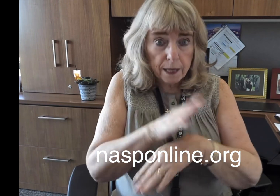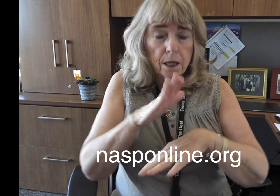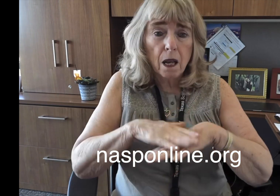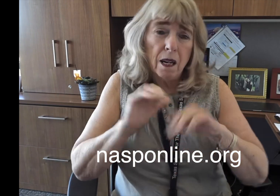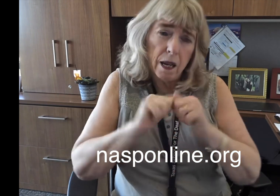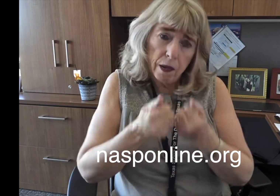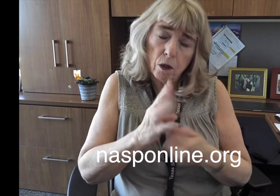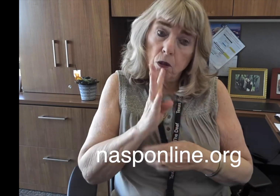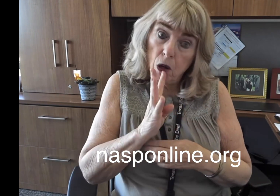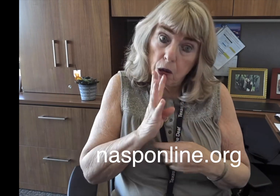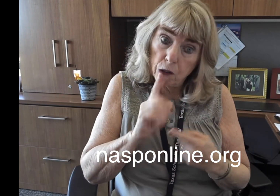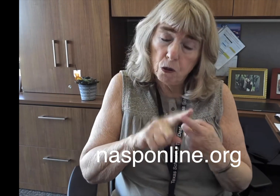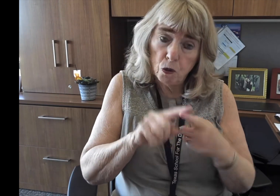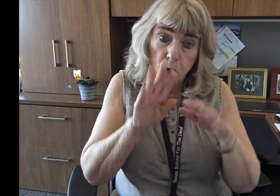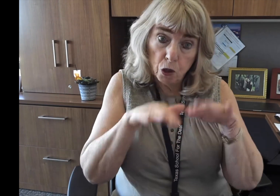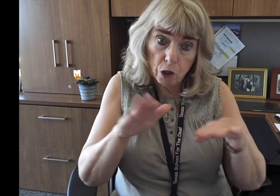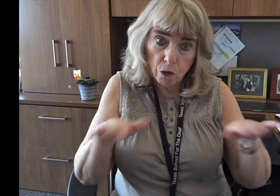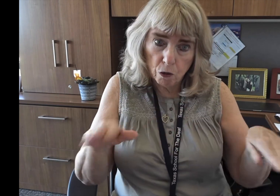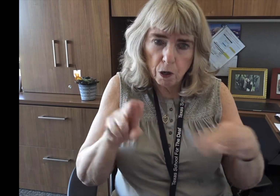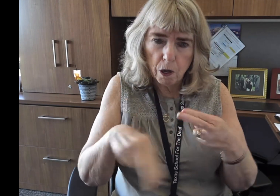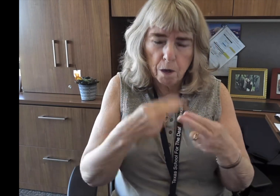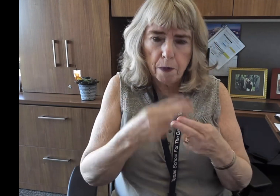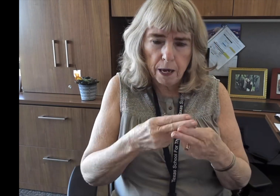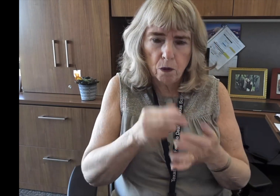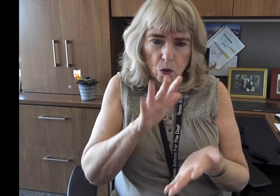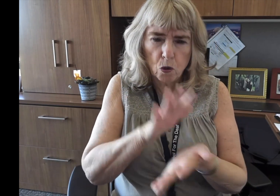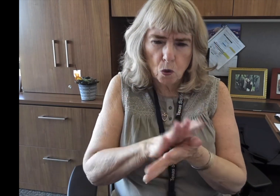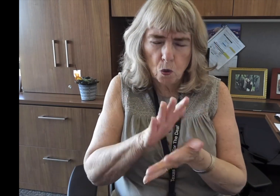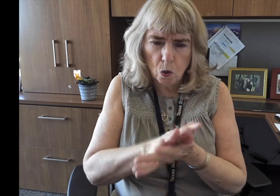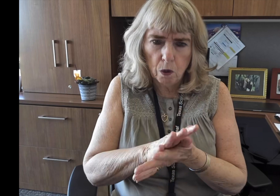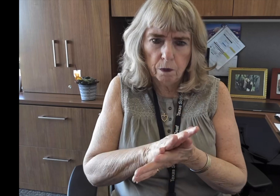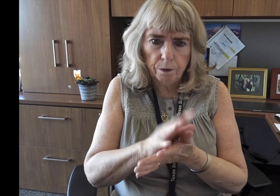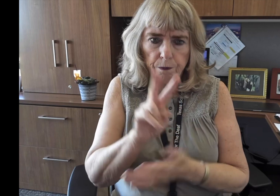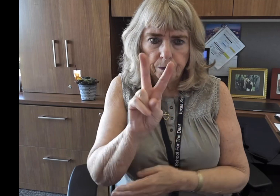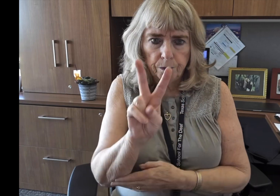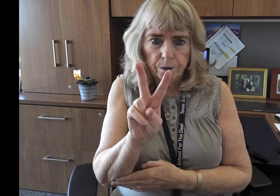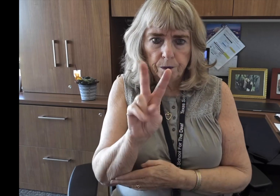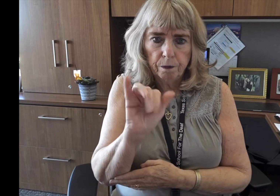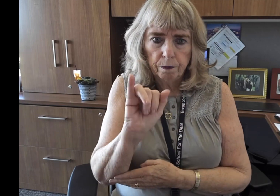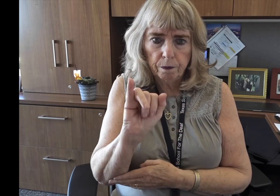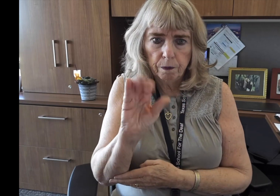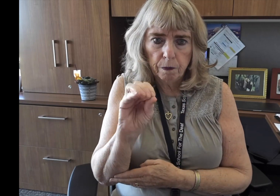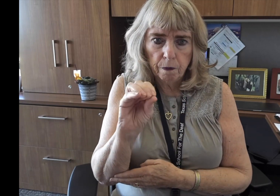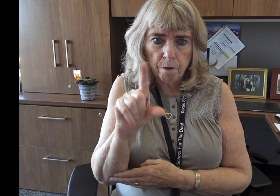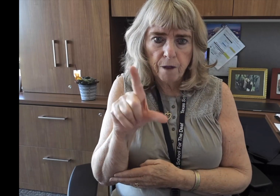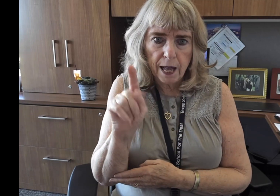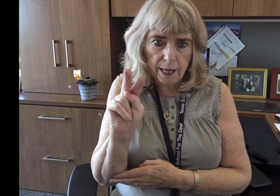for advice on how to talk to children about violence.